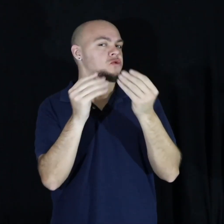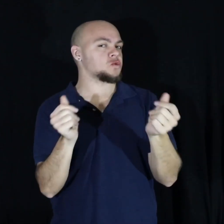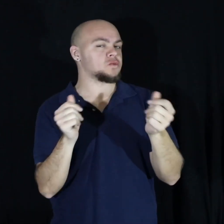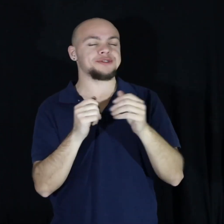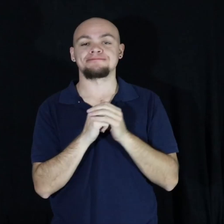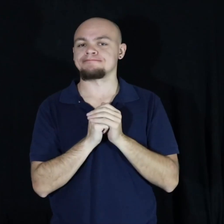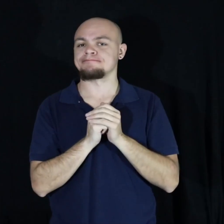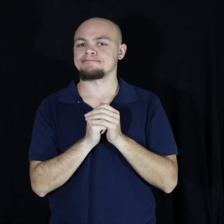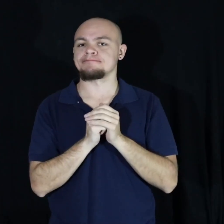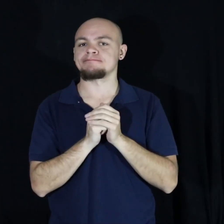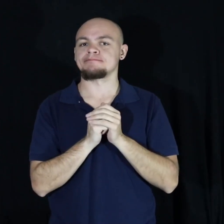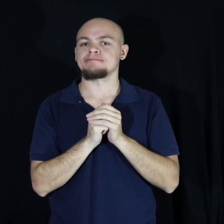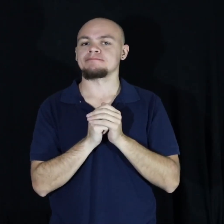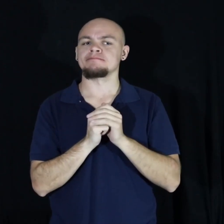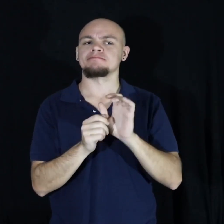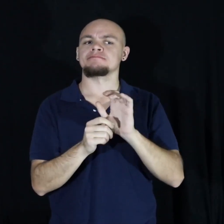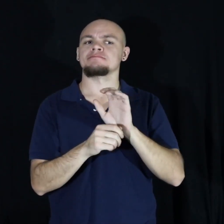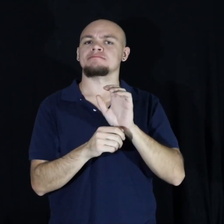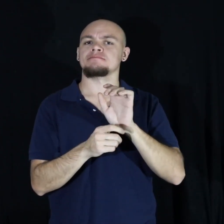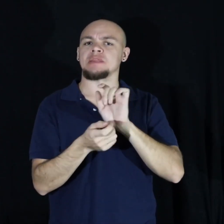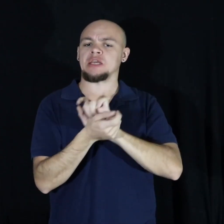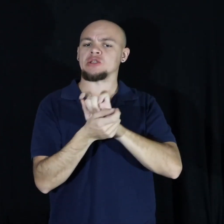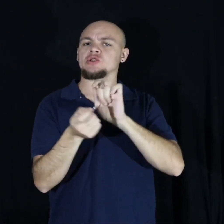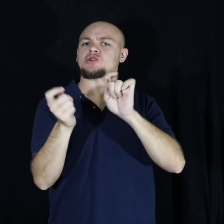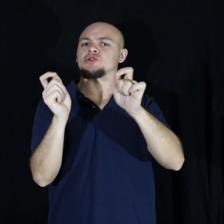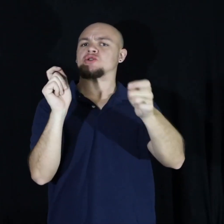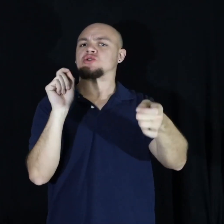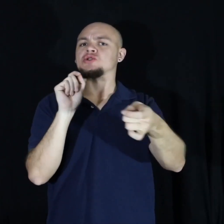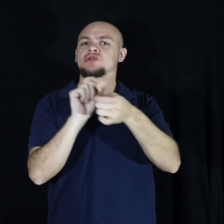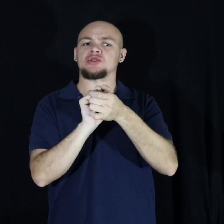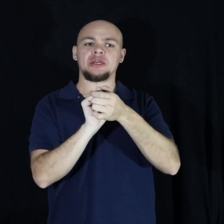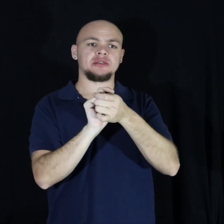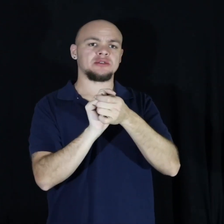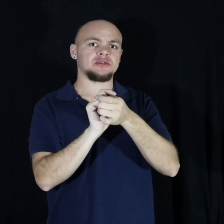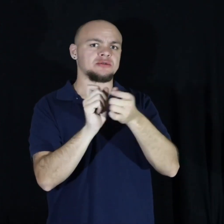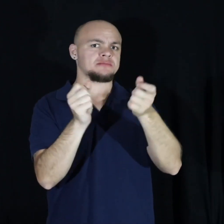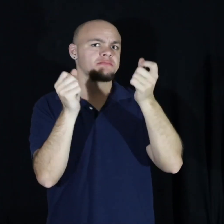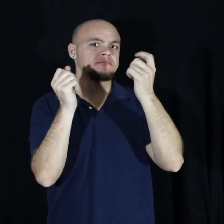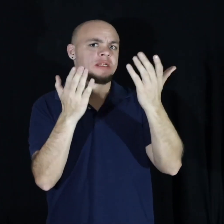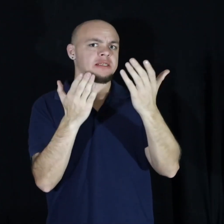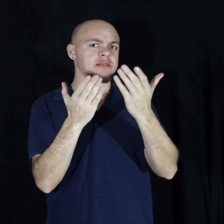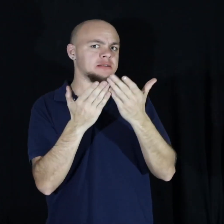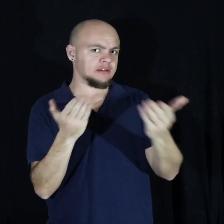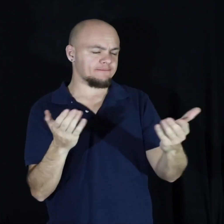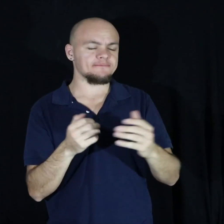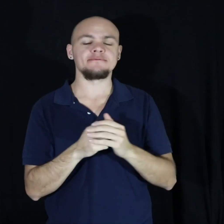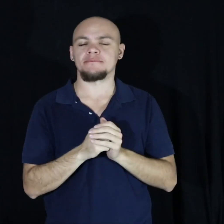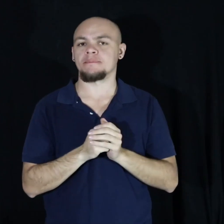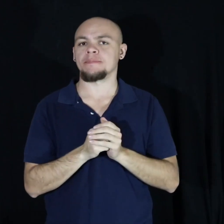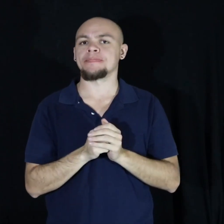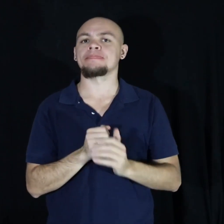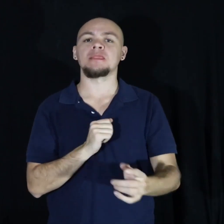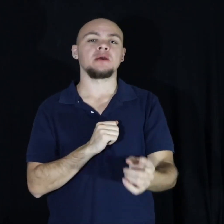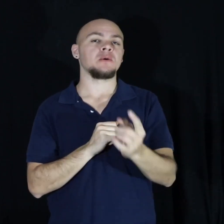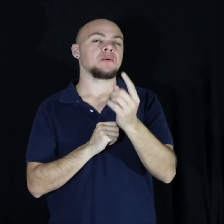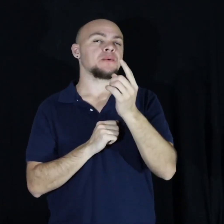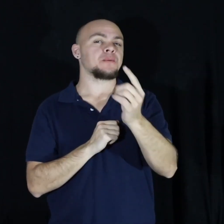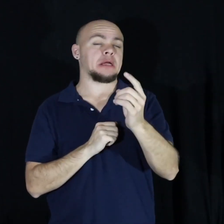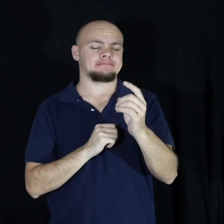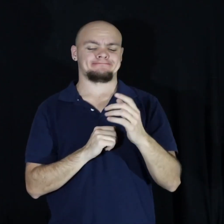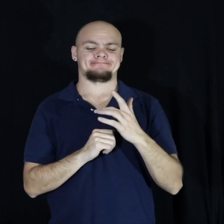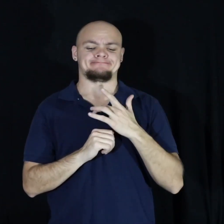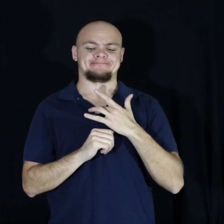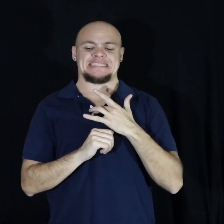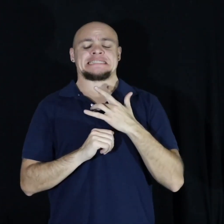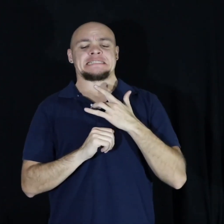exactly it will change many stuff one of the major discomforts we feel